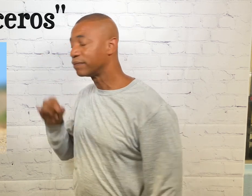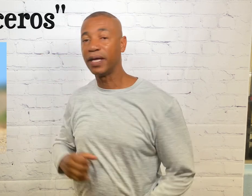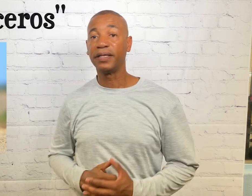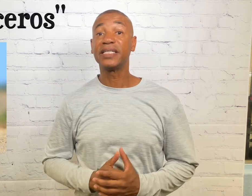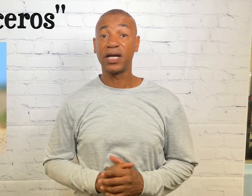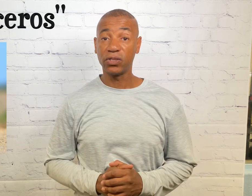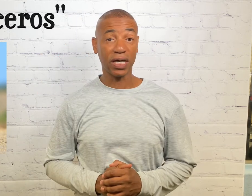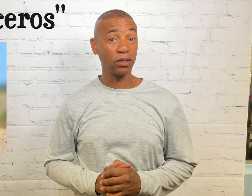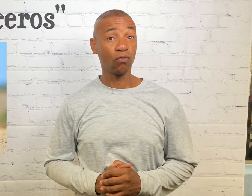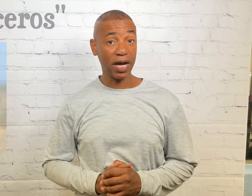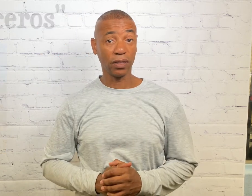That's how you sign rhino.